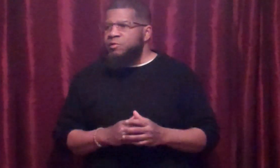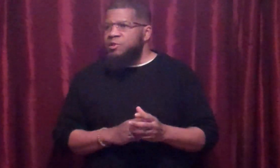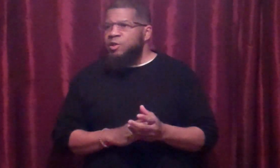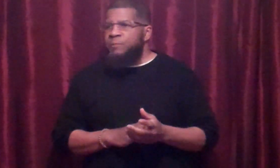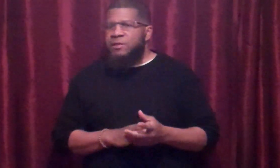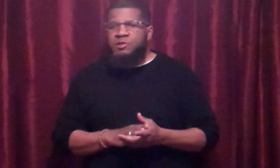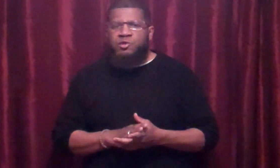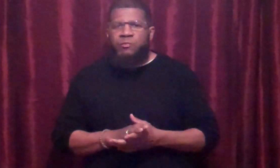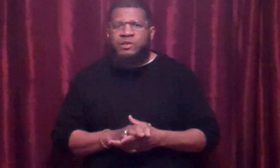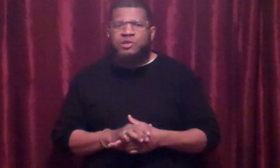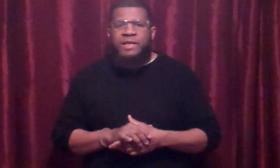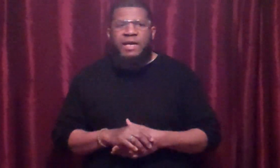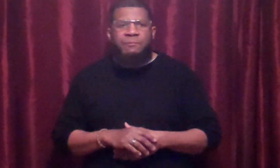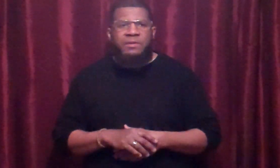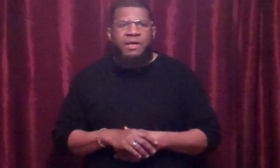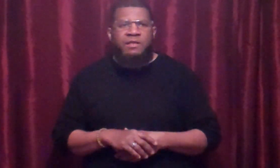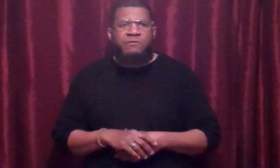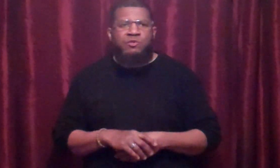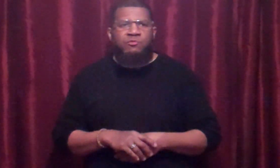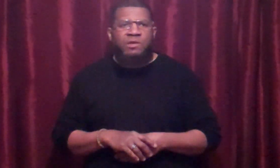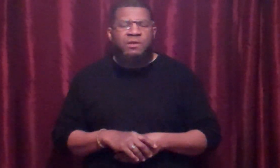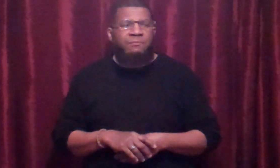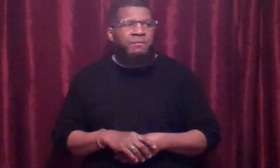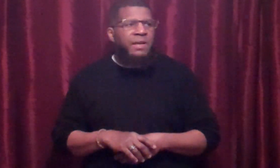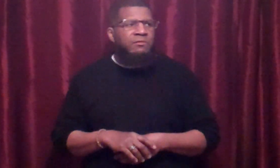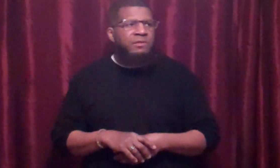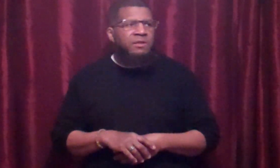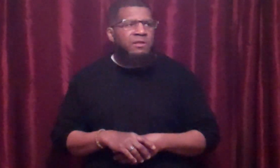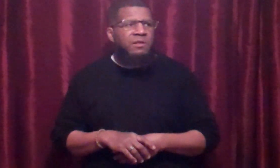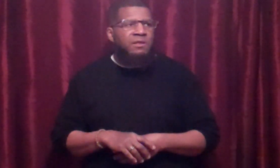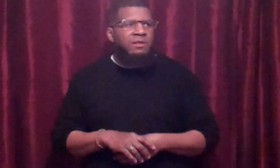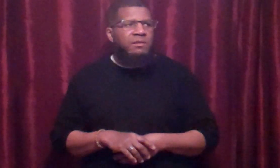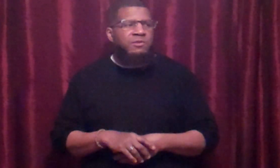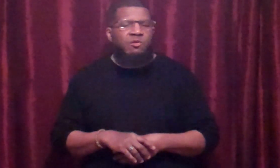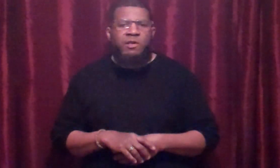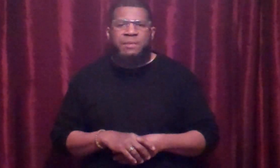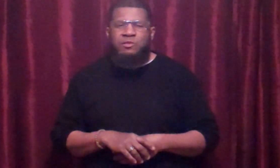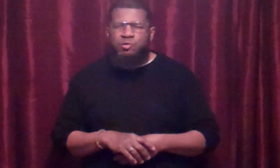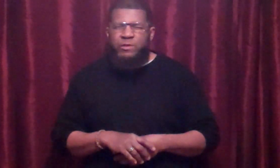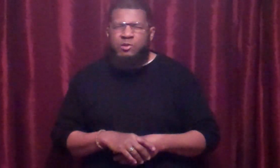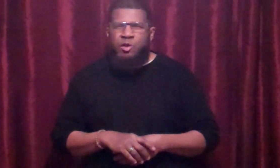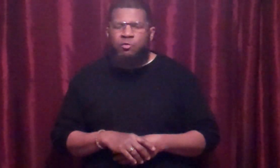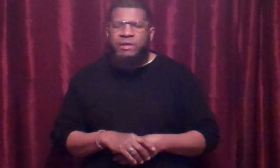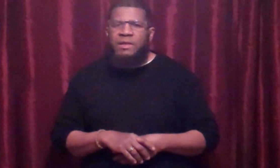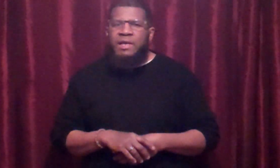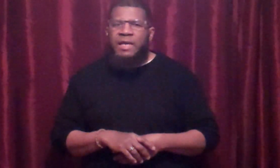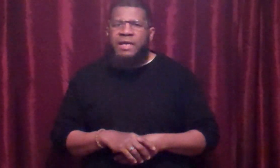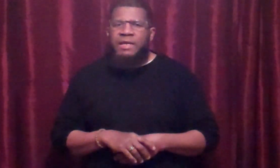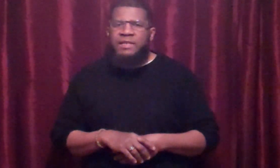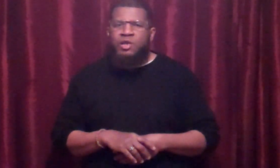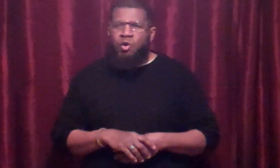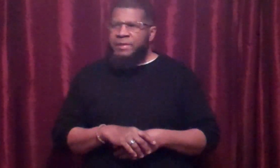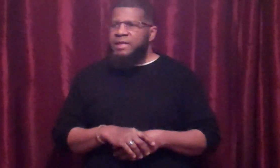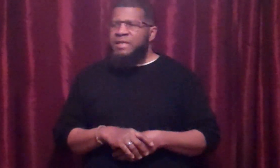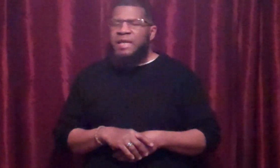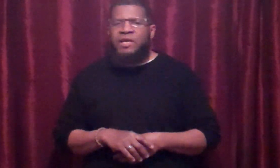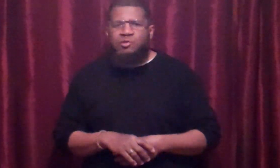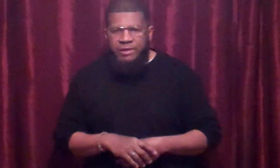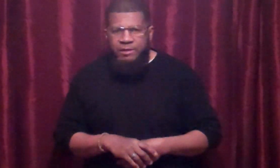going to tell you about a situation that happened not even to about started about two weeks ago. And it culminated last week.